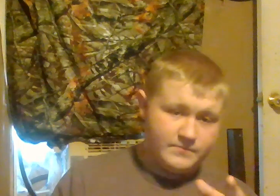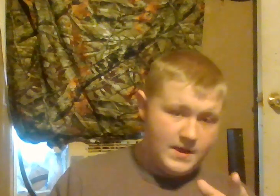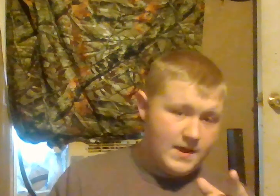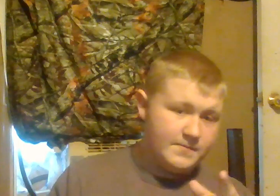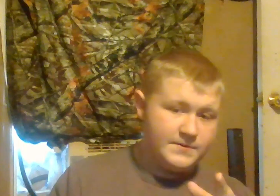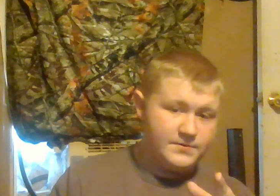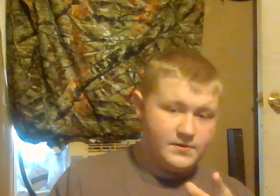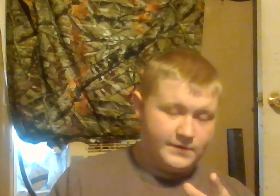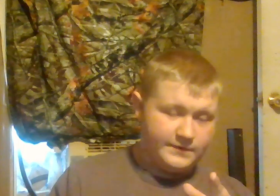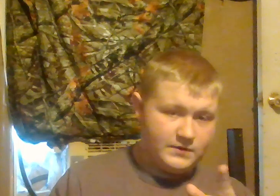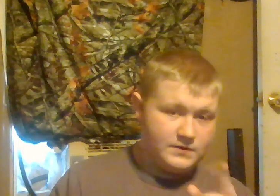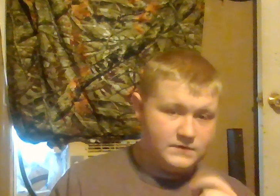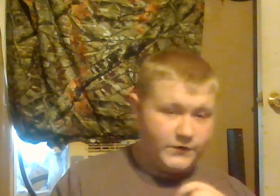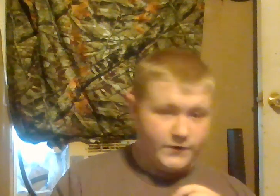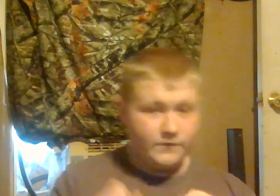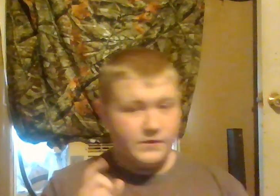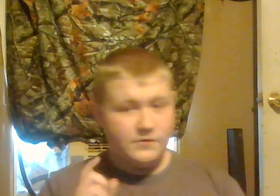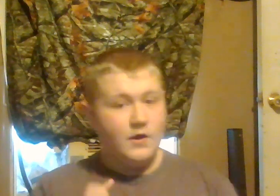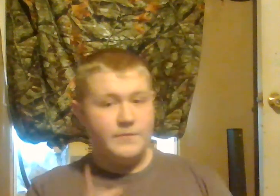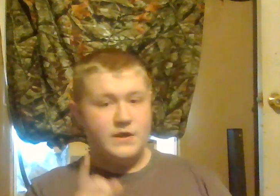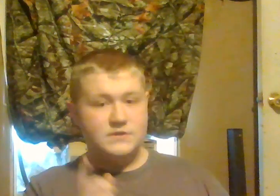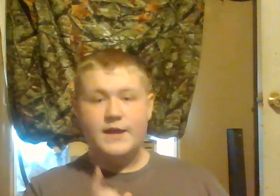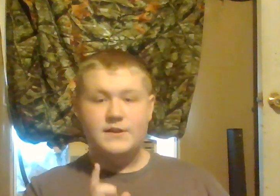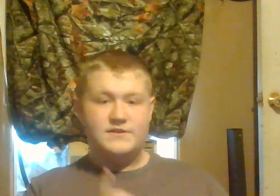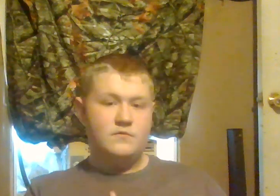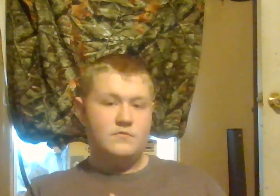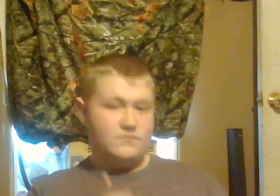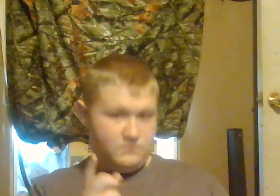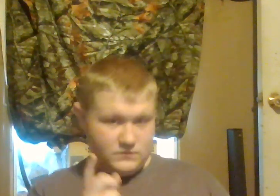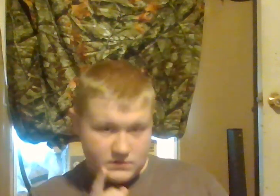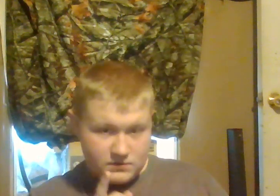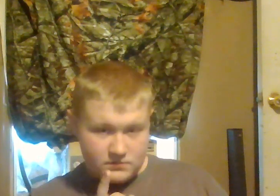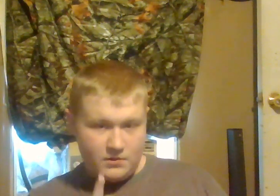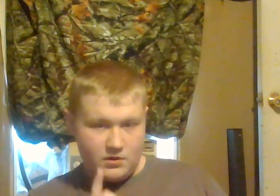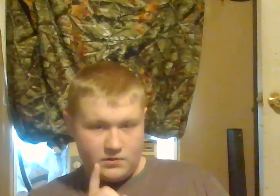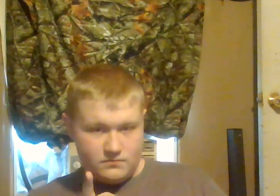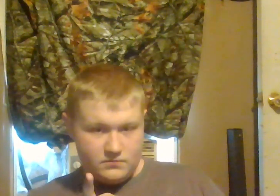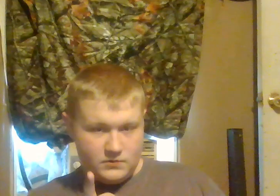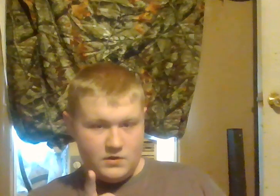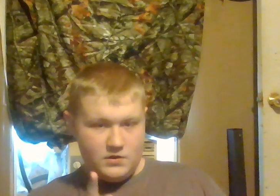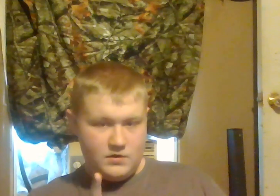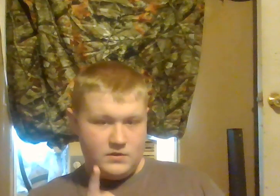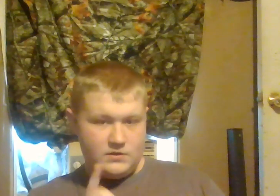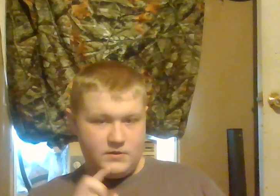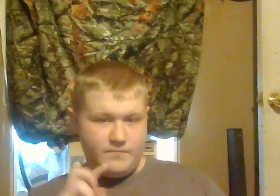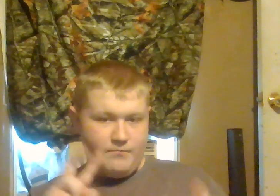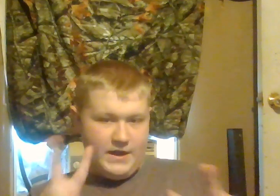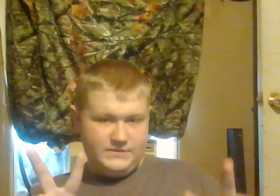gonna be epic so y'all better stay tuned till tomorrow peace